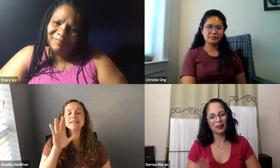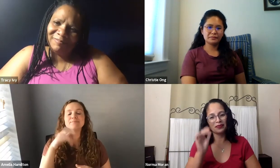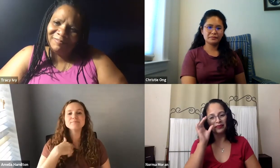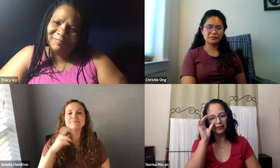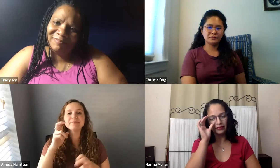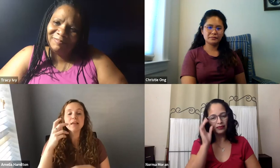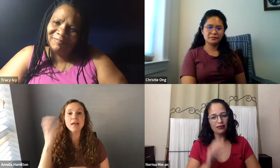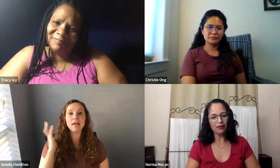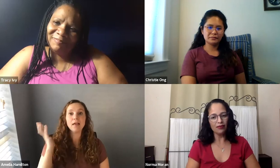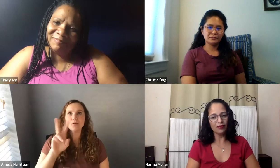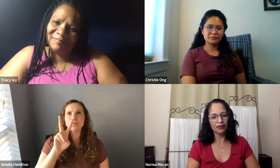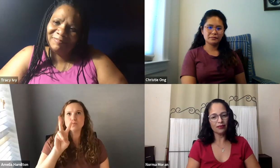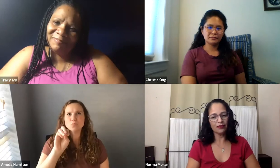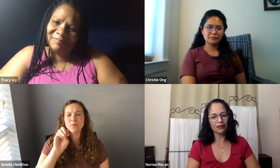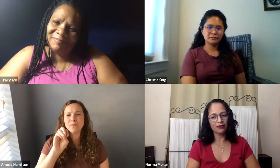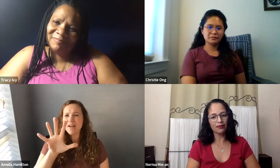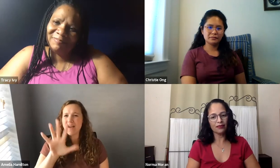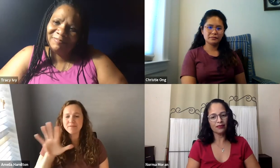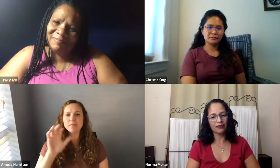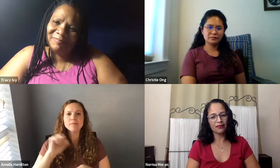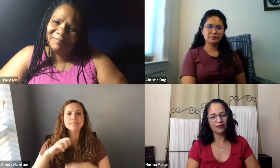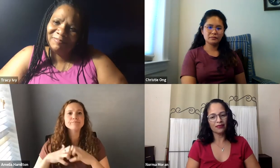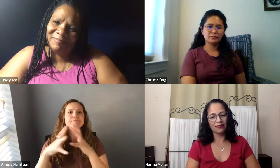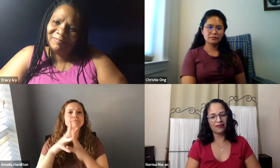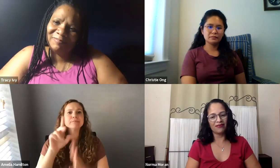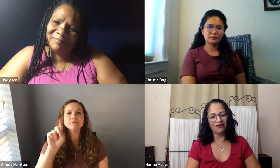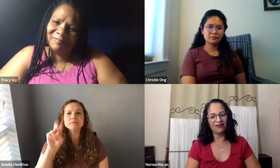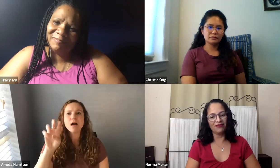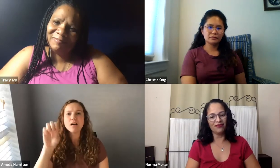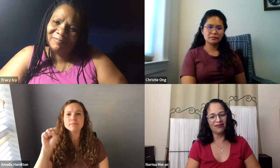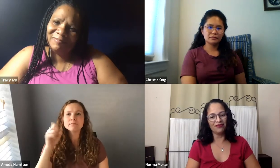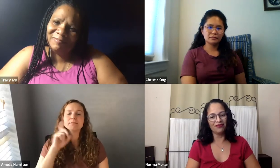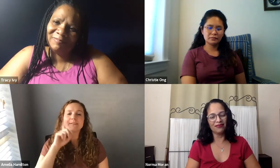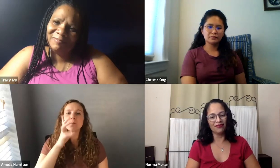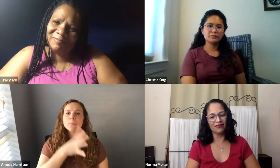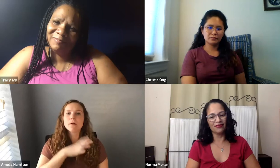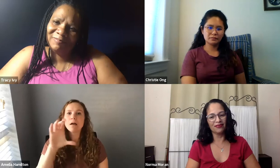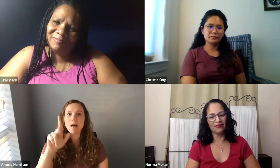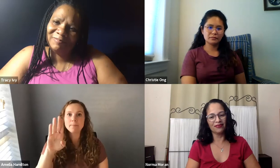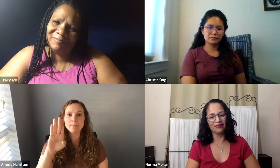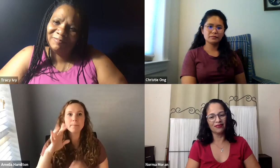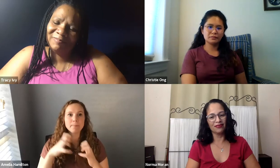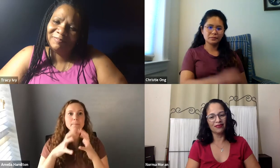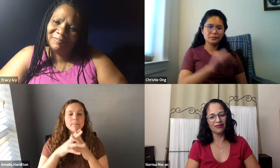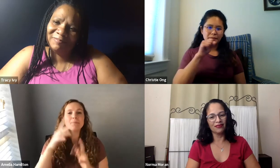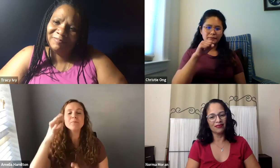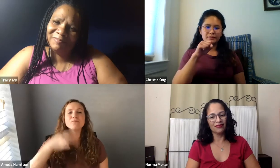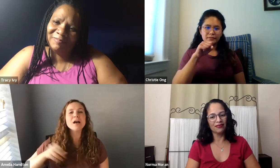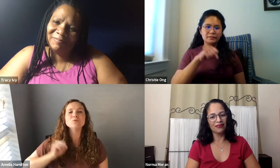I think for me, back in around 2005, the organization Doves was created.